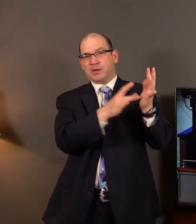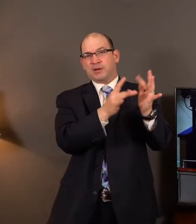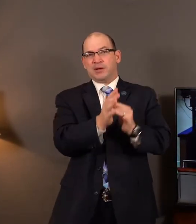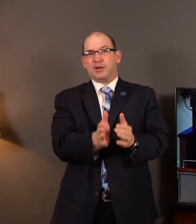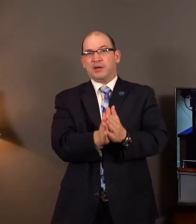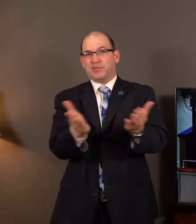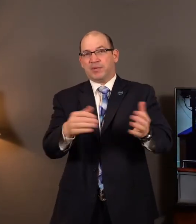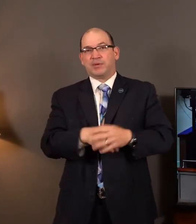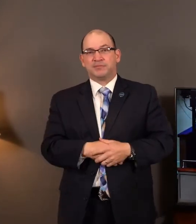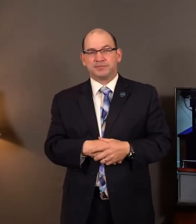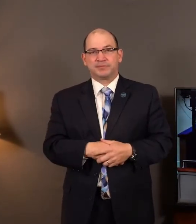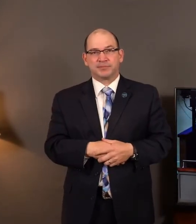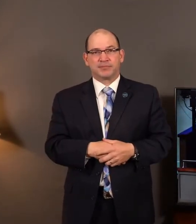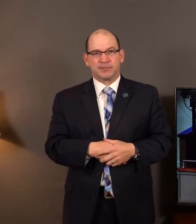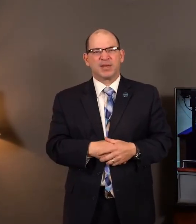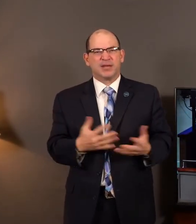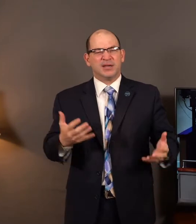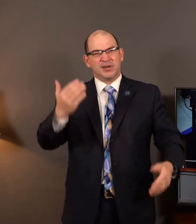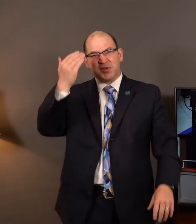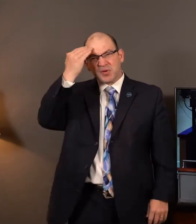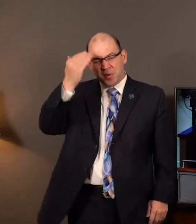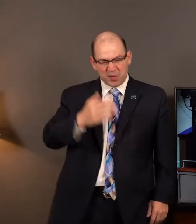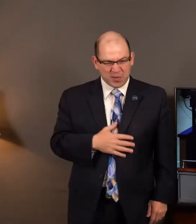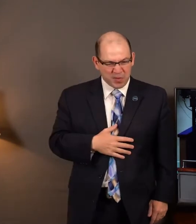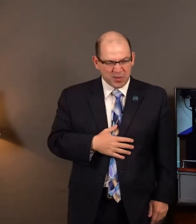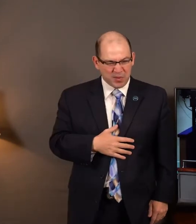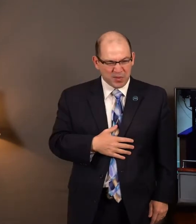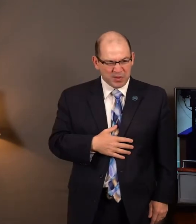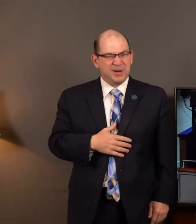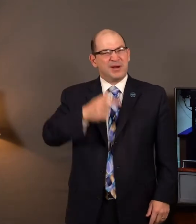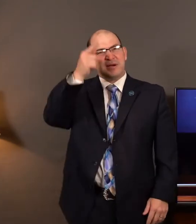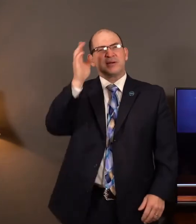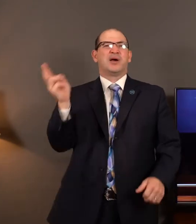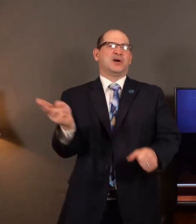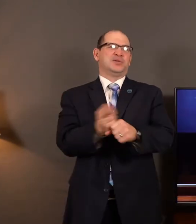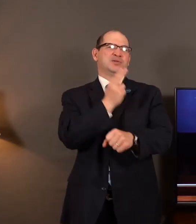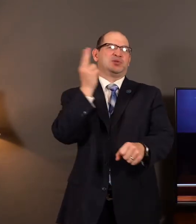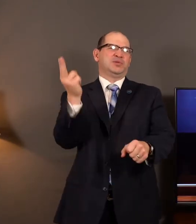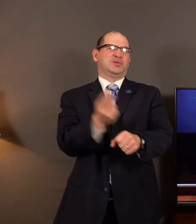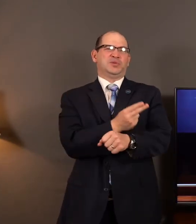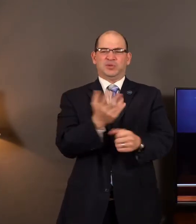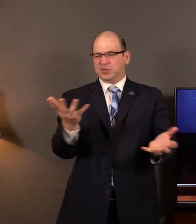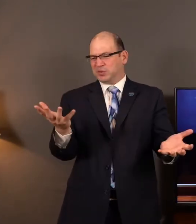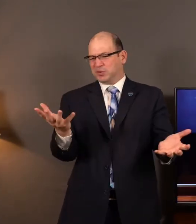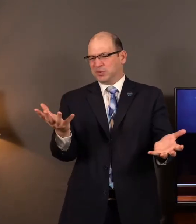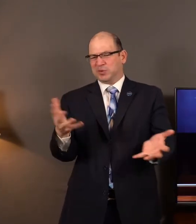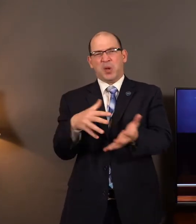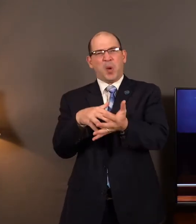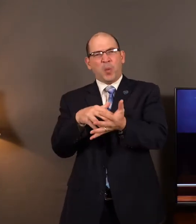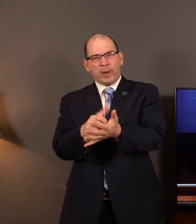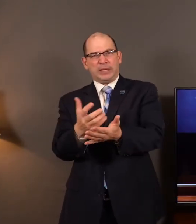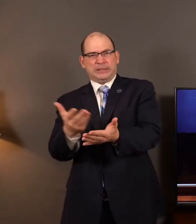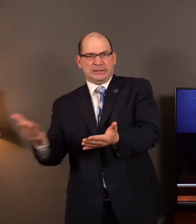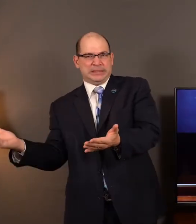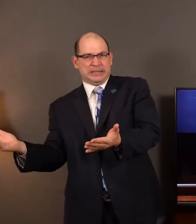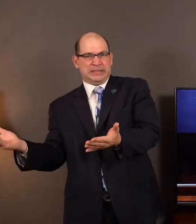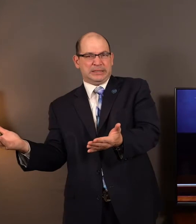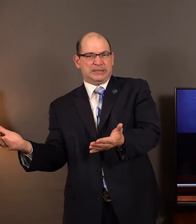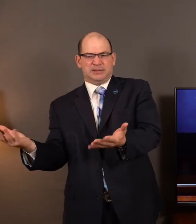what to us would seem the most unlikely instruments. So that the work may be seen of him and the glory all